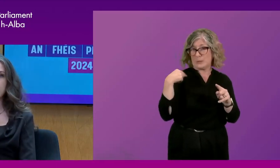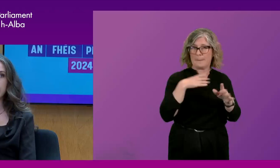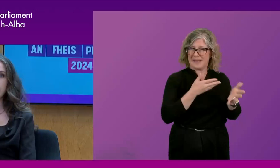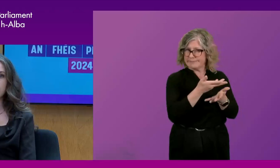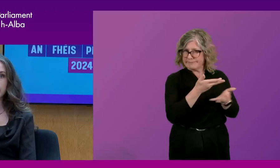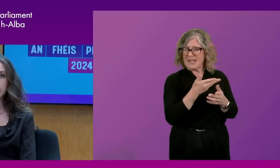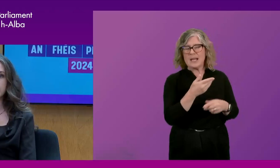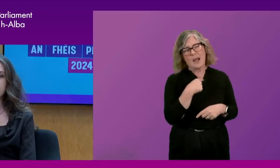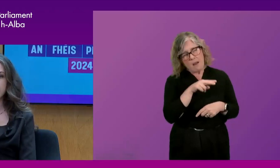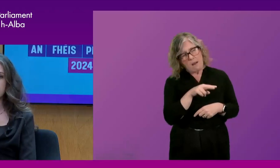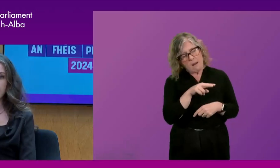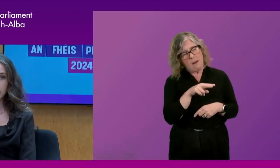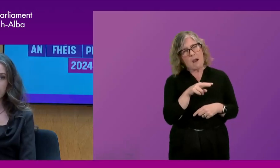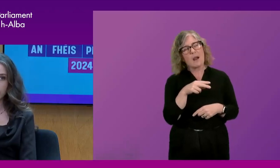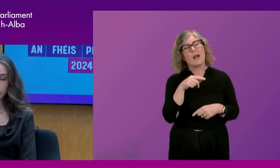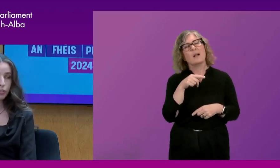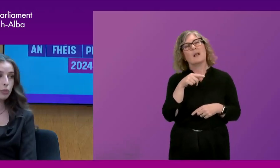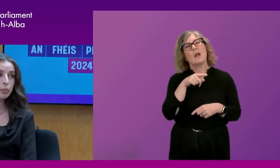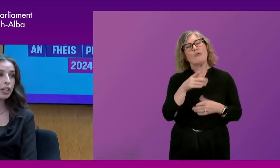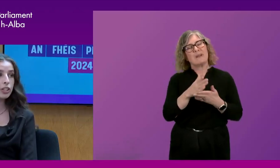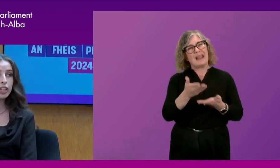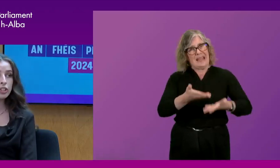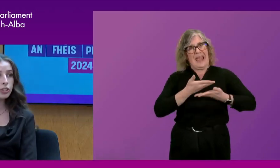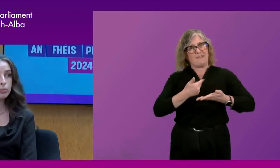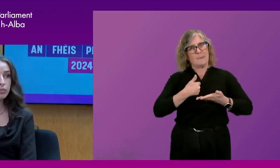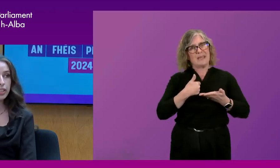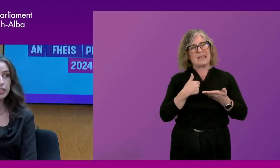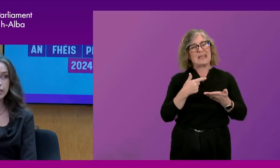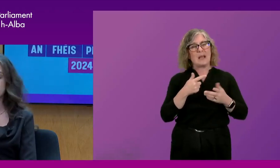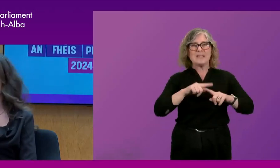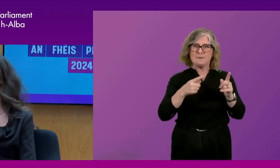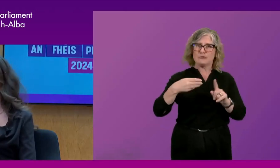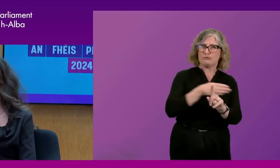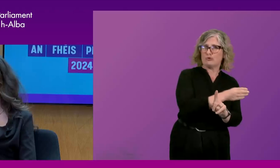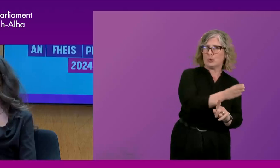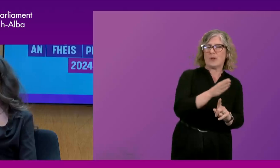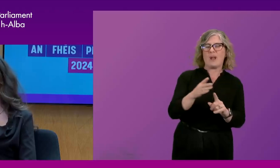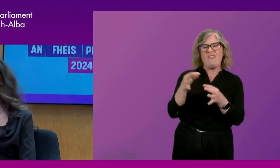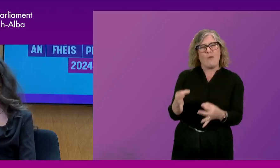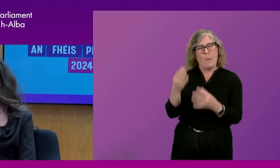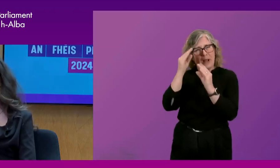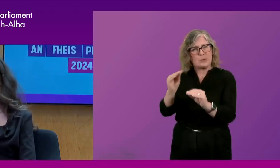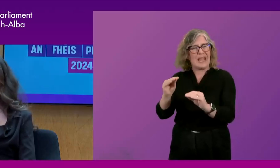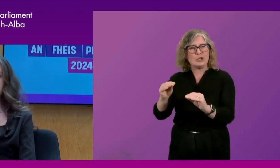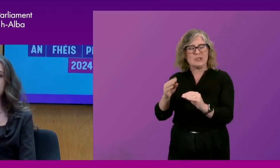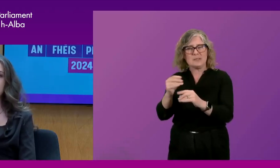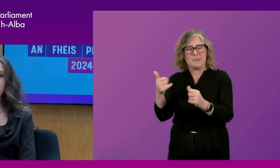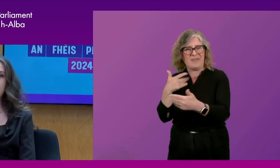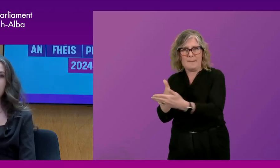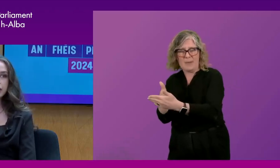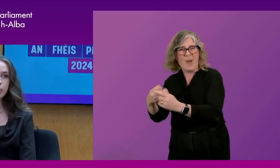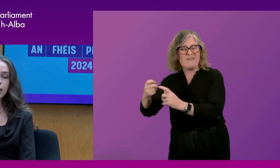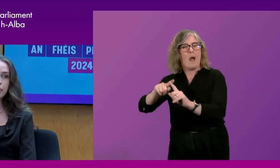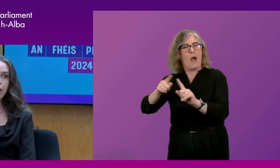me an outlet and an education that formal education couldn't provide, and that gets overlooked so often. Um,